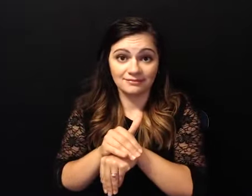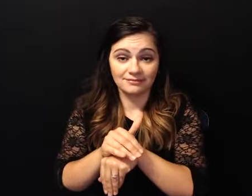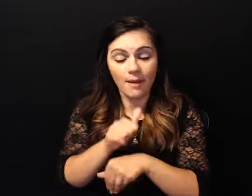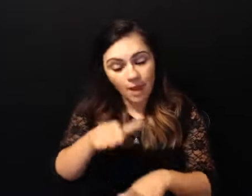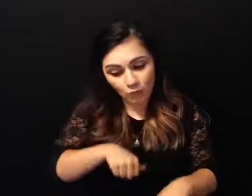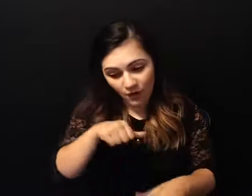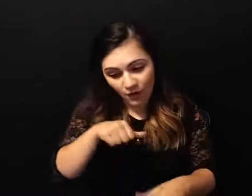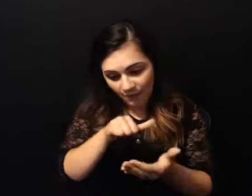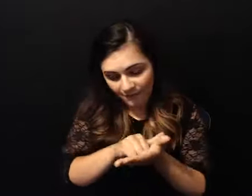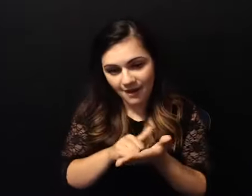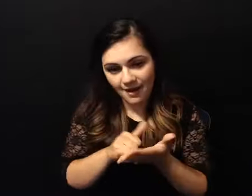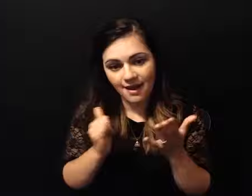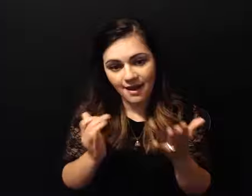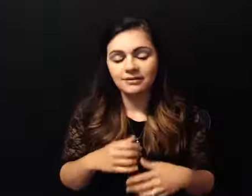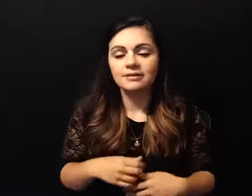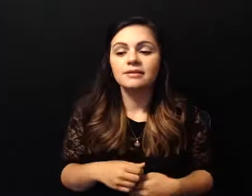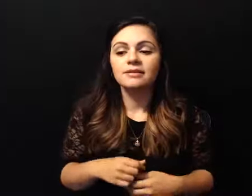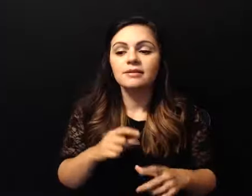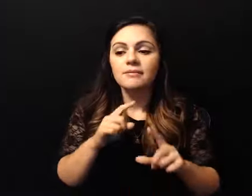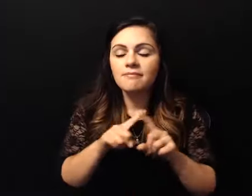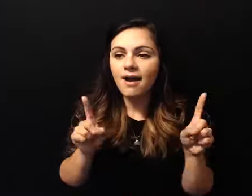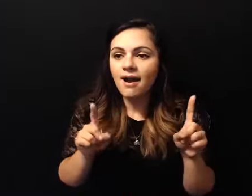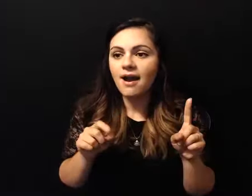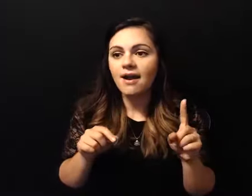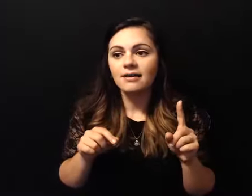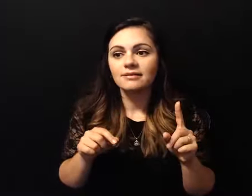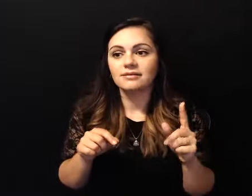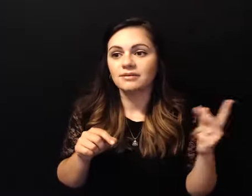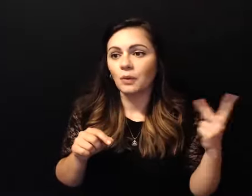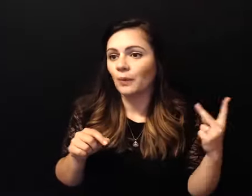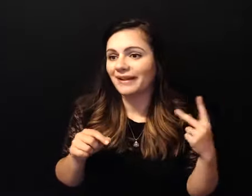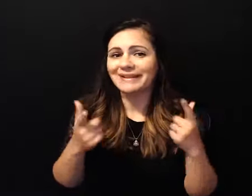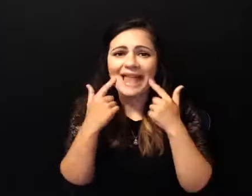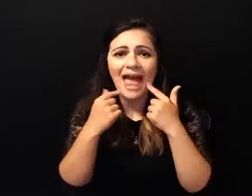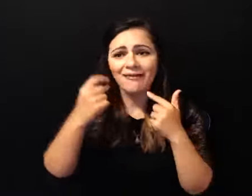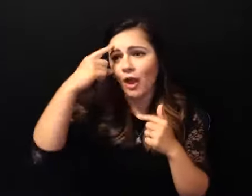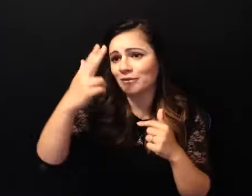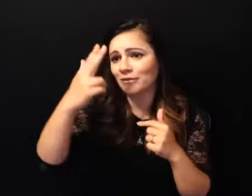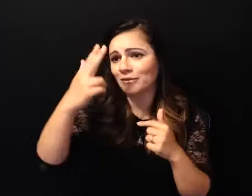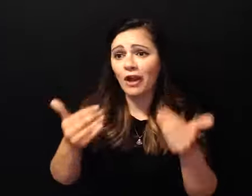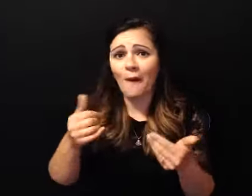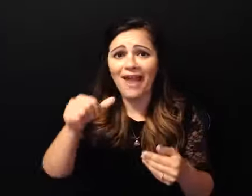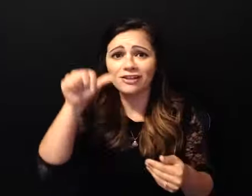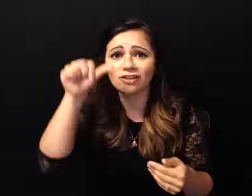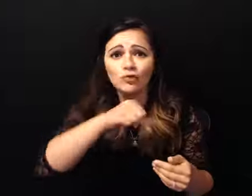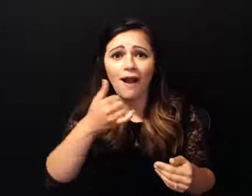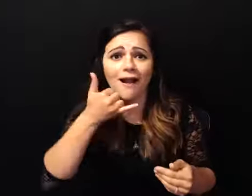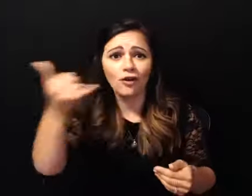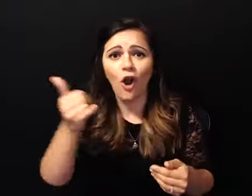uh but we seemed to laugh and think it was just funny and uh you know oh we're drinking you know and we hung